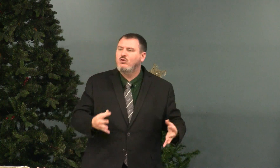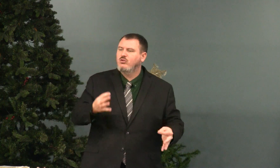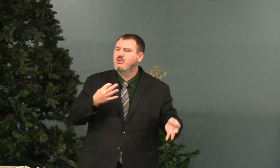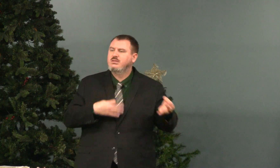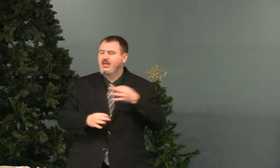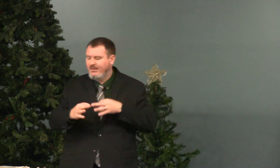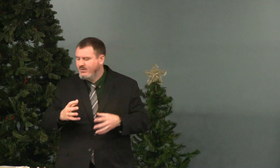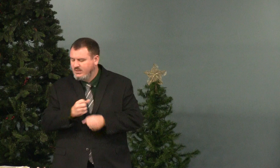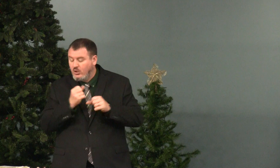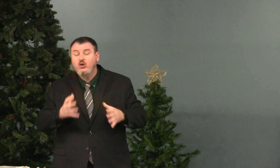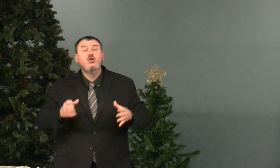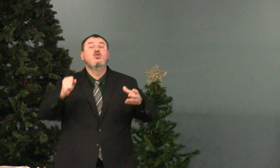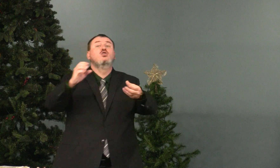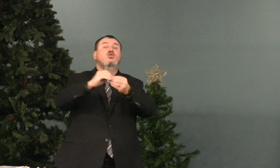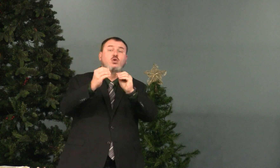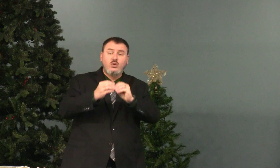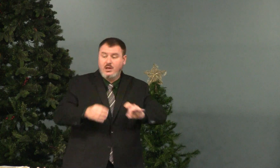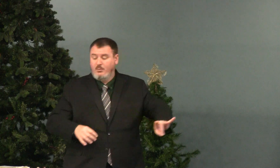to be a giver instead of a taker.